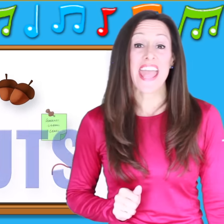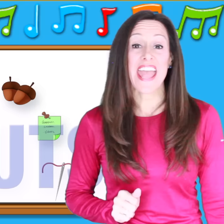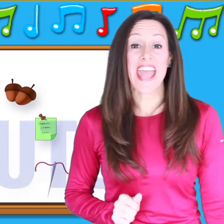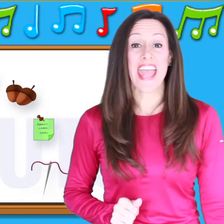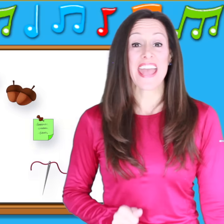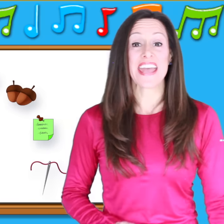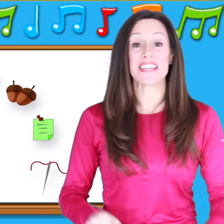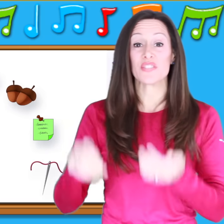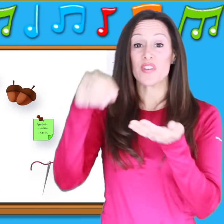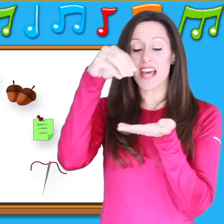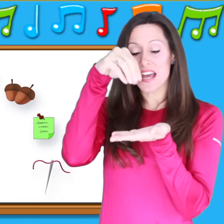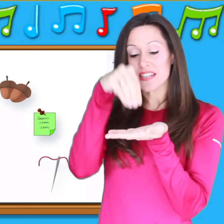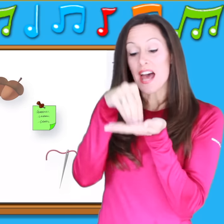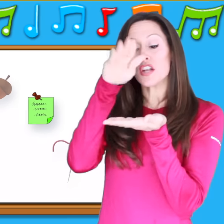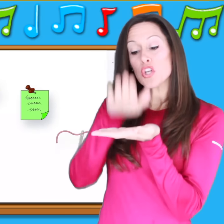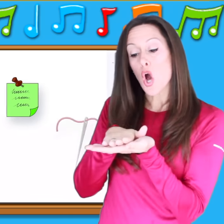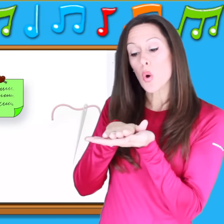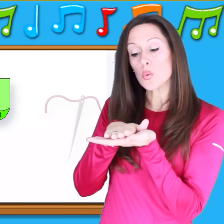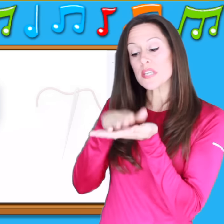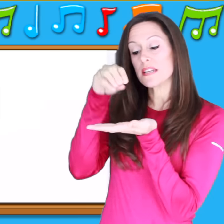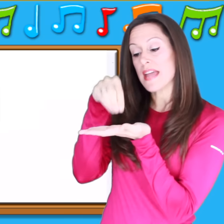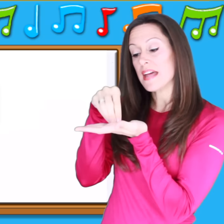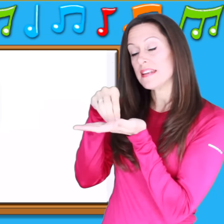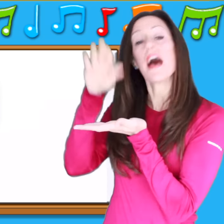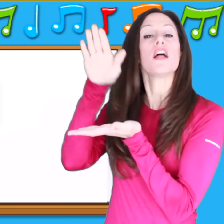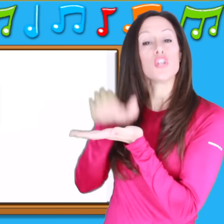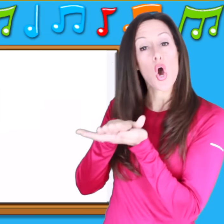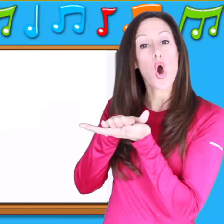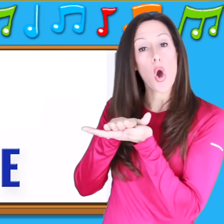is for n-n-note, n-n-note